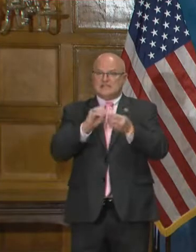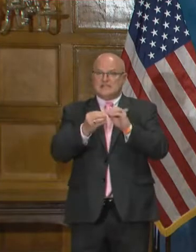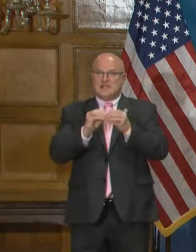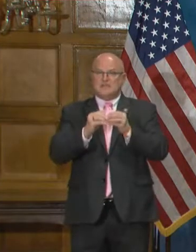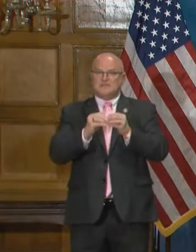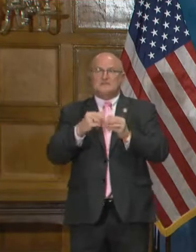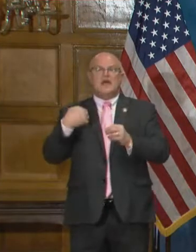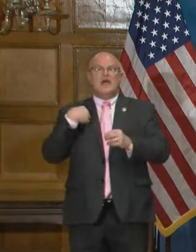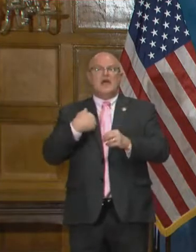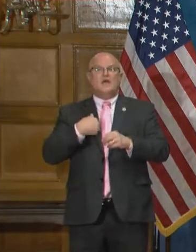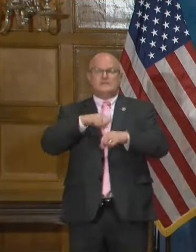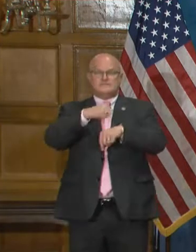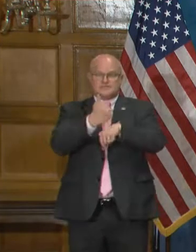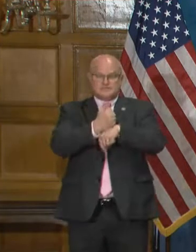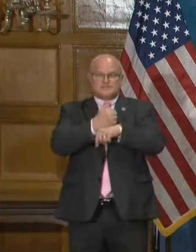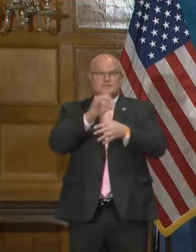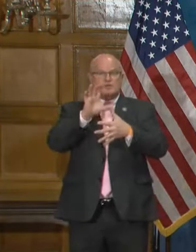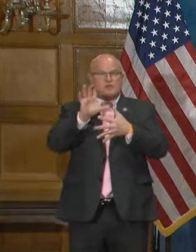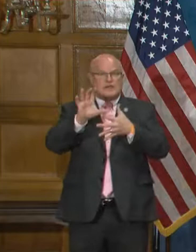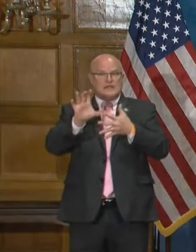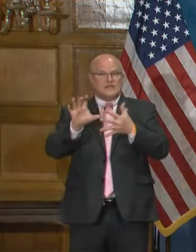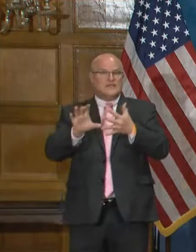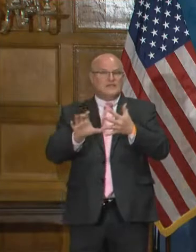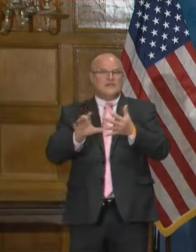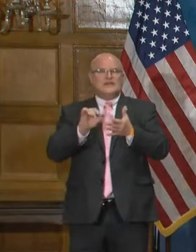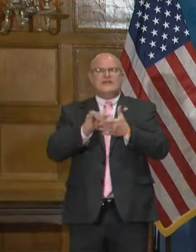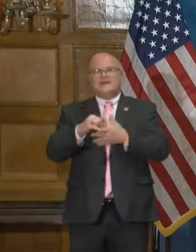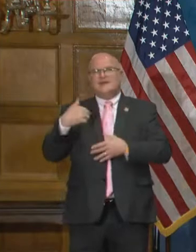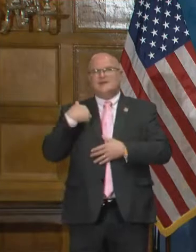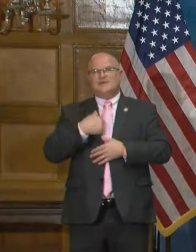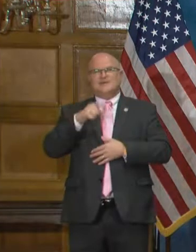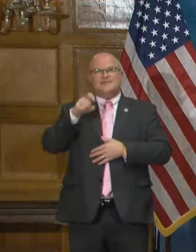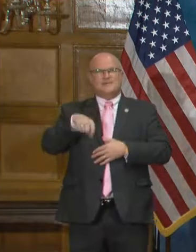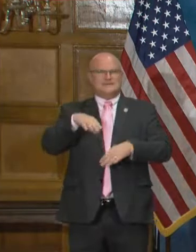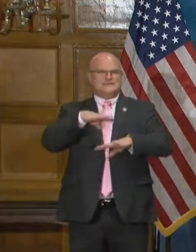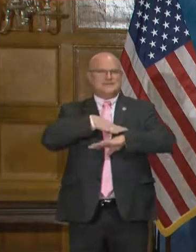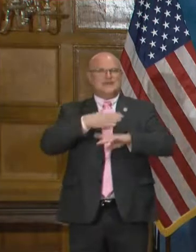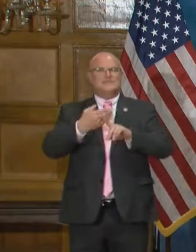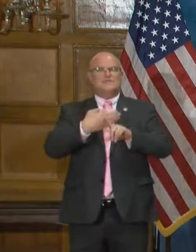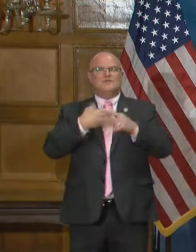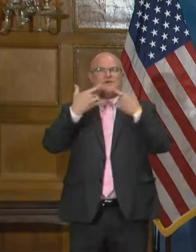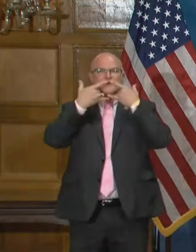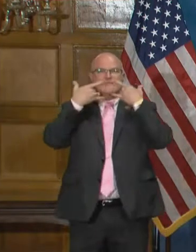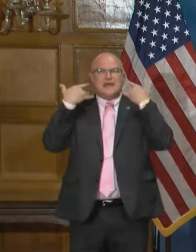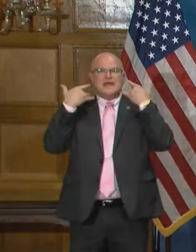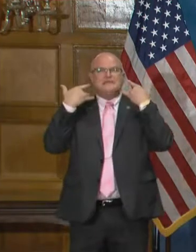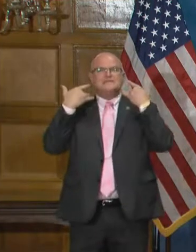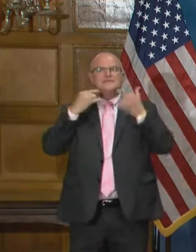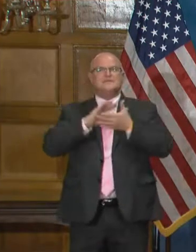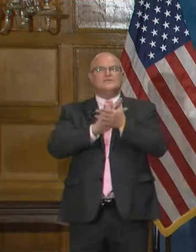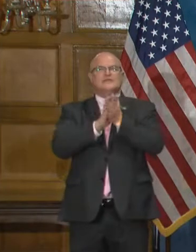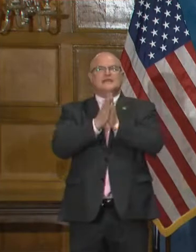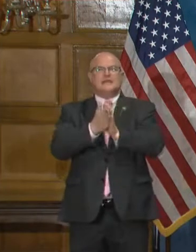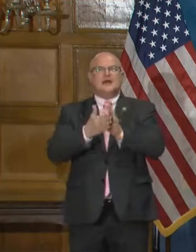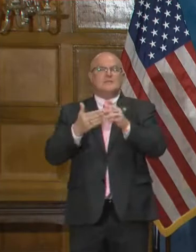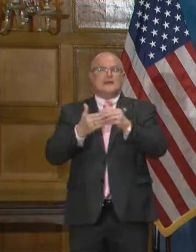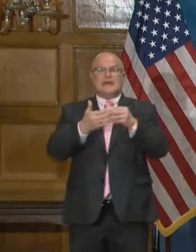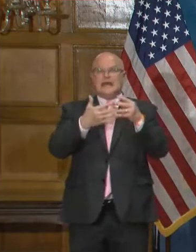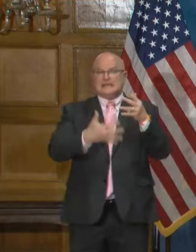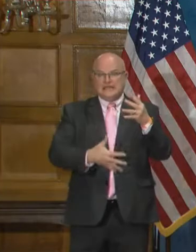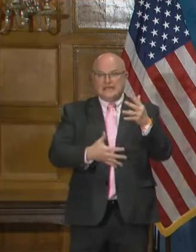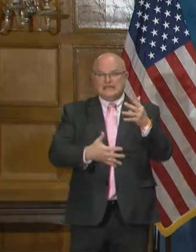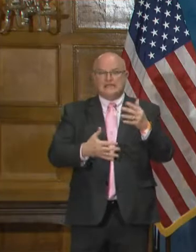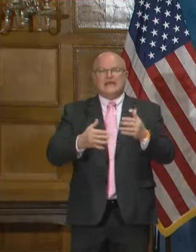and we have set very specific criteria that we would have to meet before the mask mandate would become a guideline.